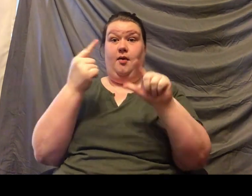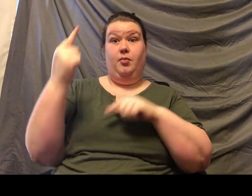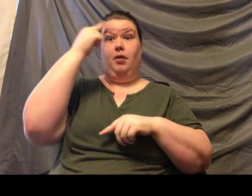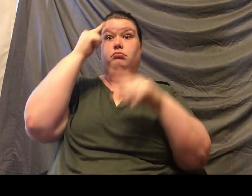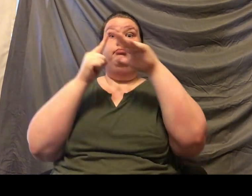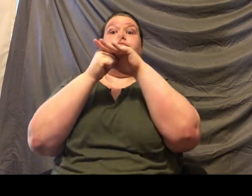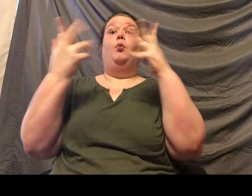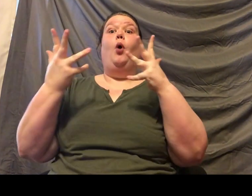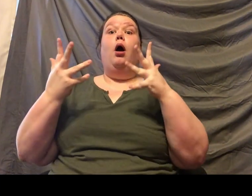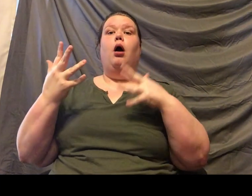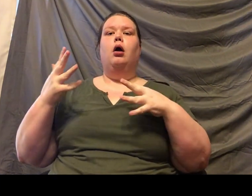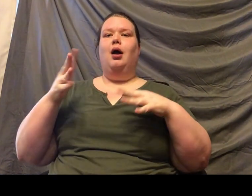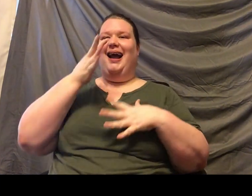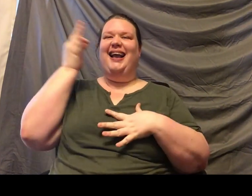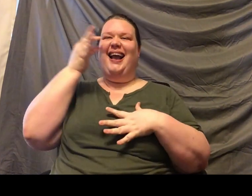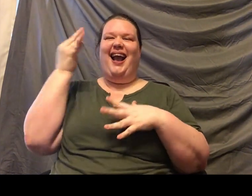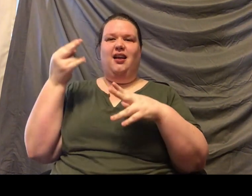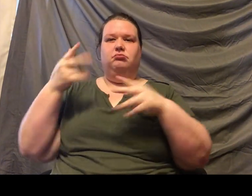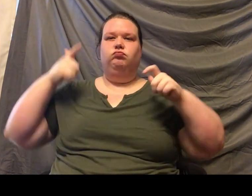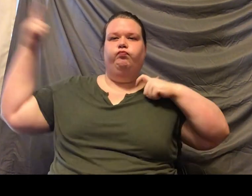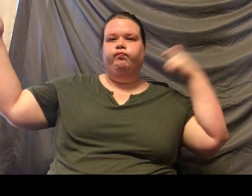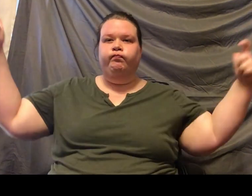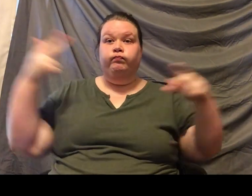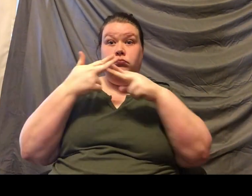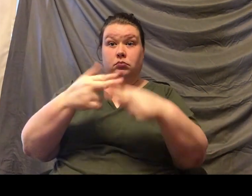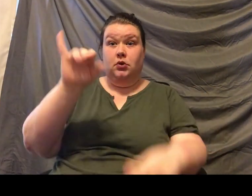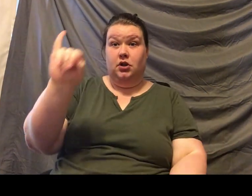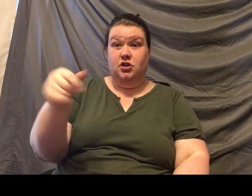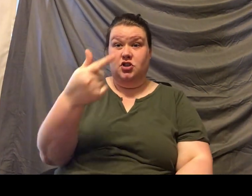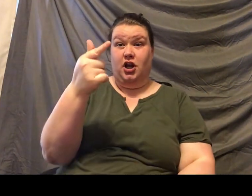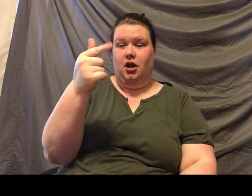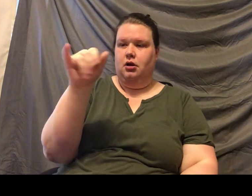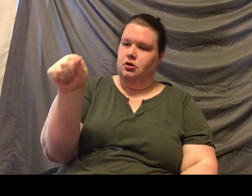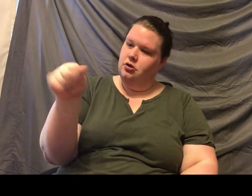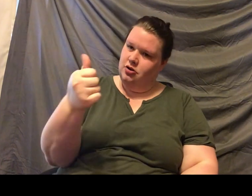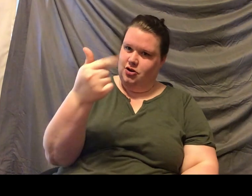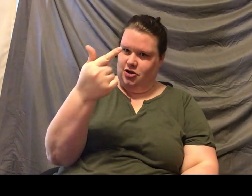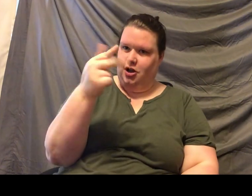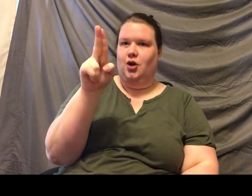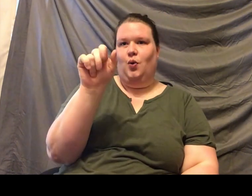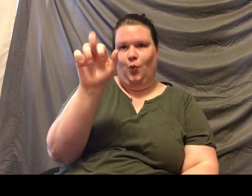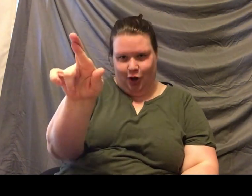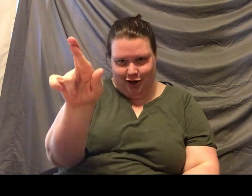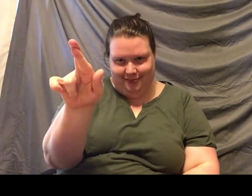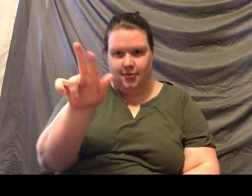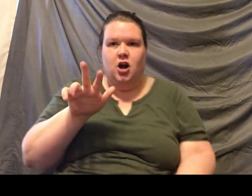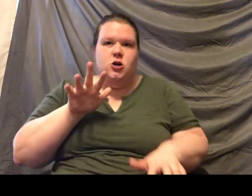is a jaguar. So they have to be really, really sneaky. And they have to be able to hide really well from all these jaguars. So